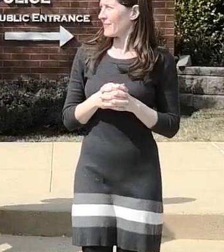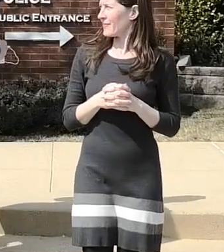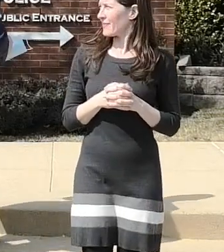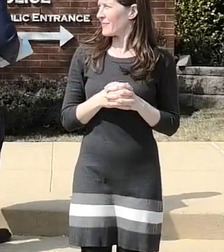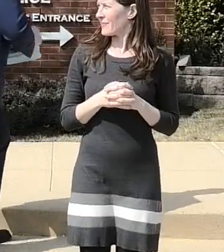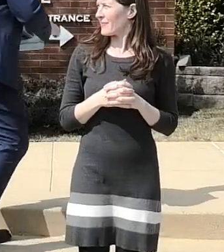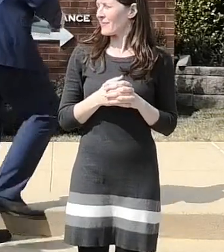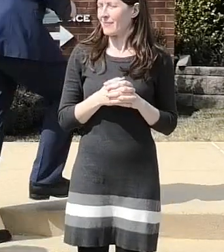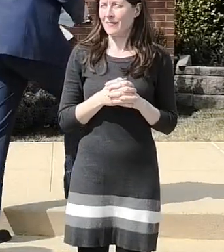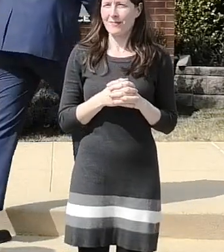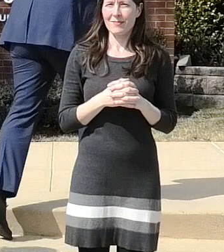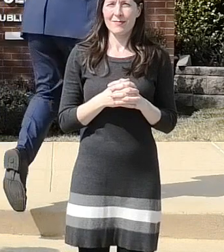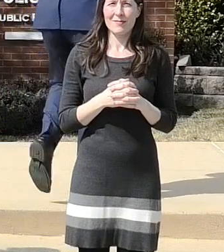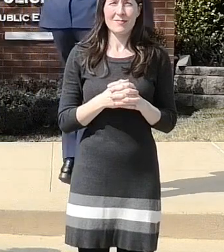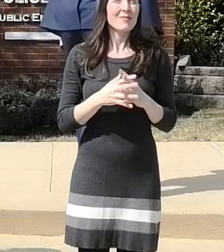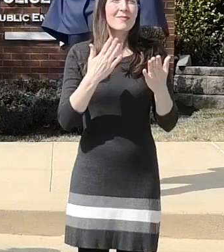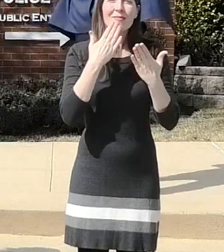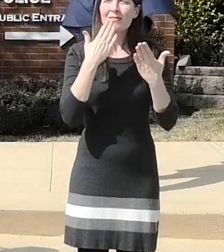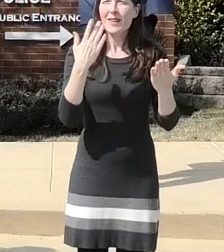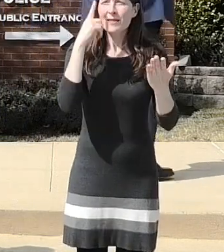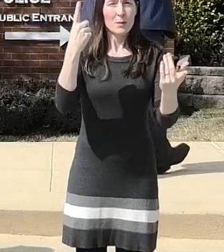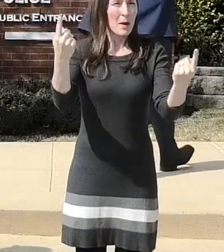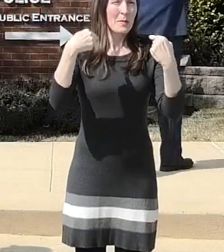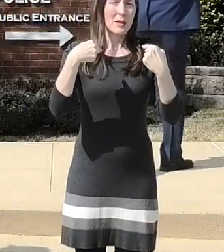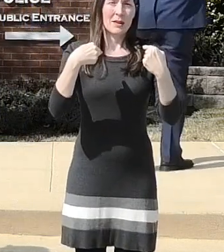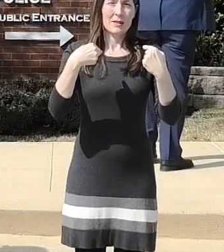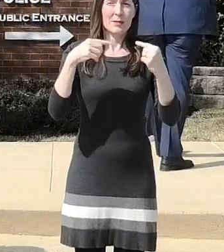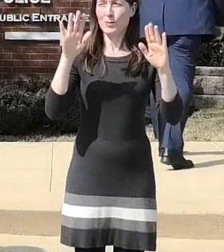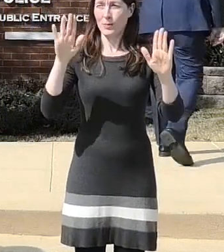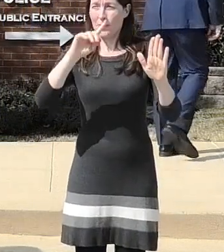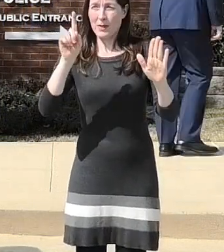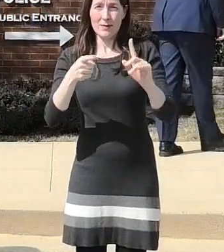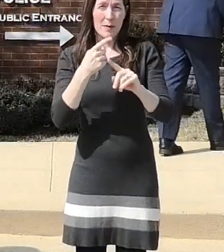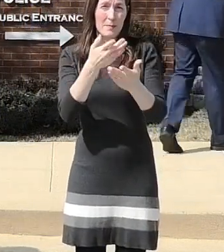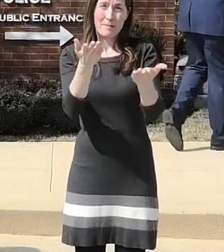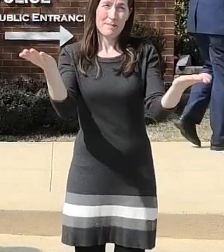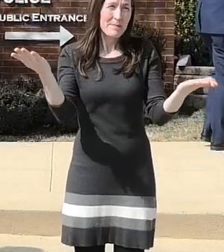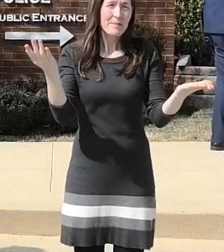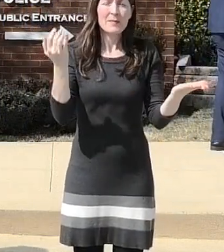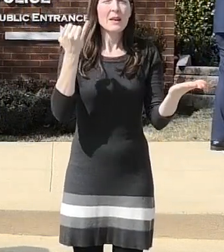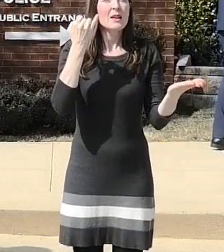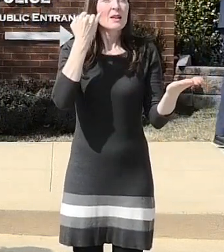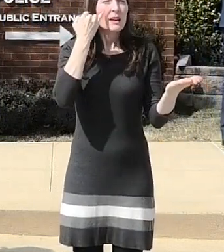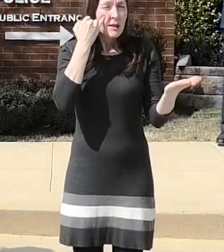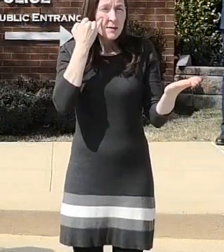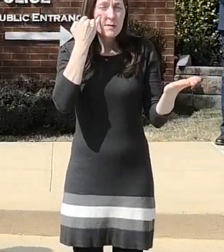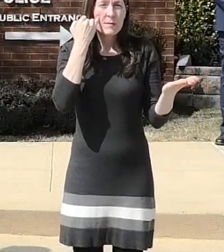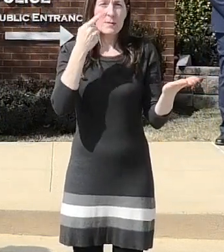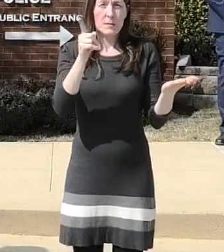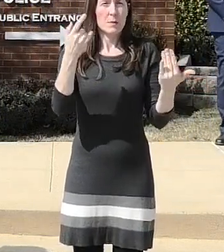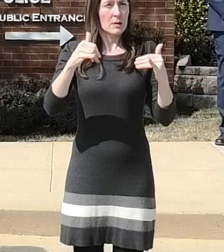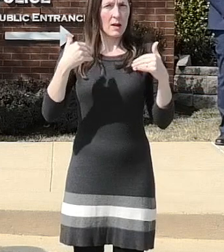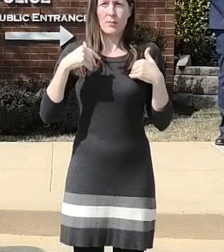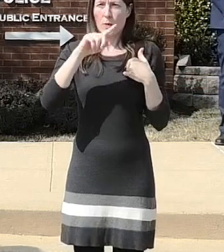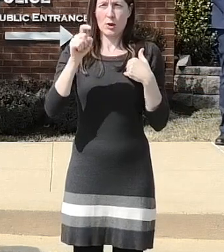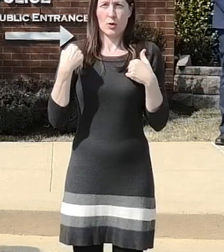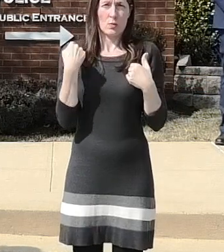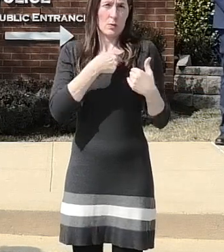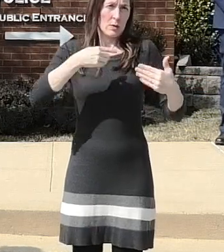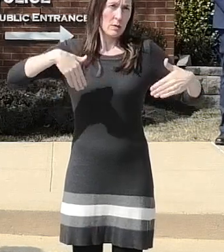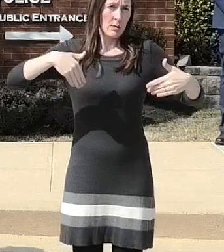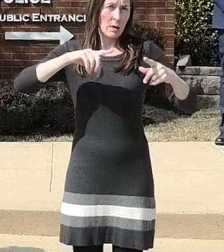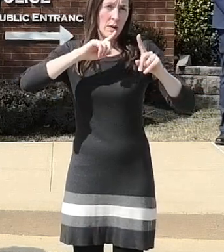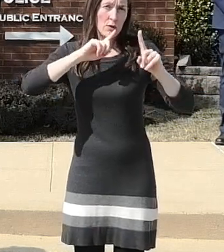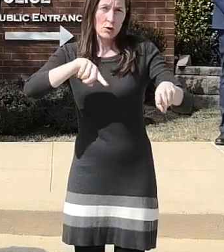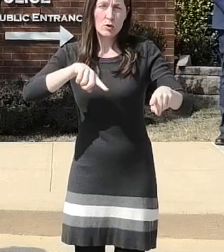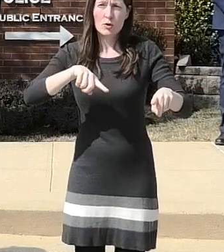so um thanks for being here great questions from all of you if there were questions that we didn't get to um a lot of folks here